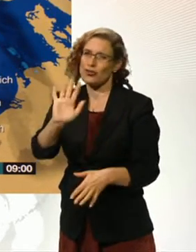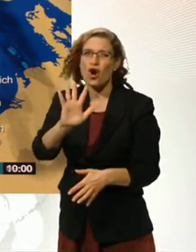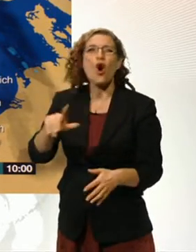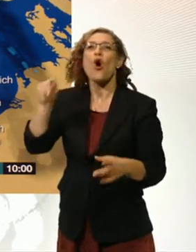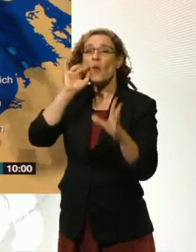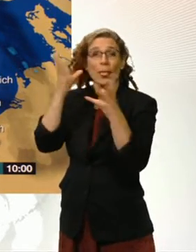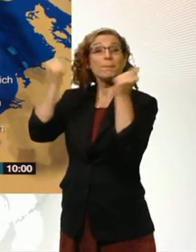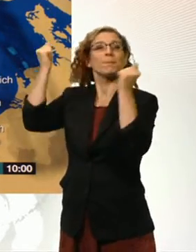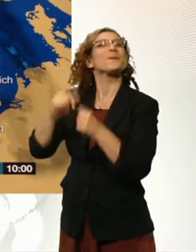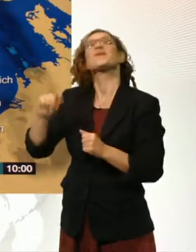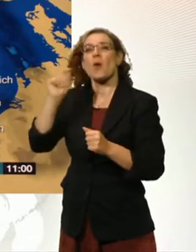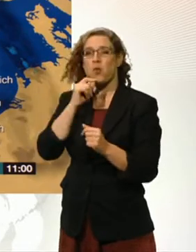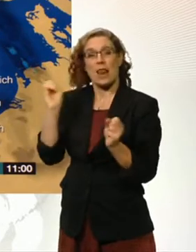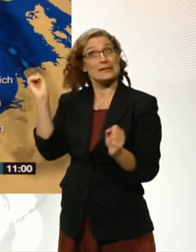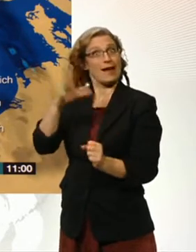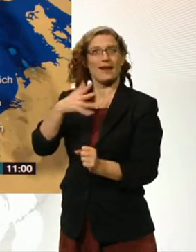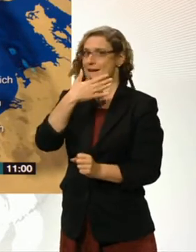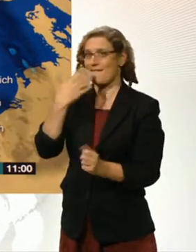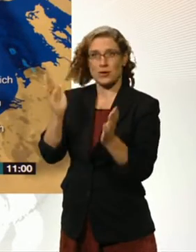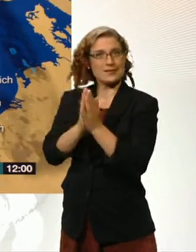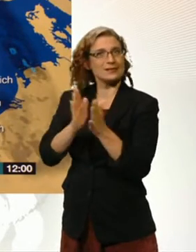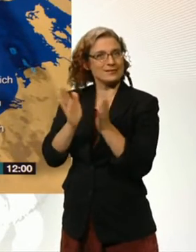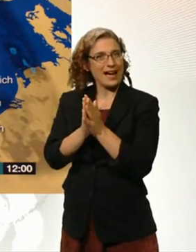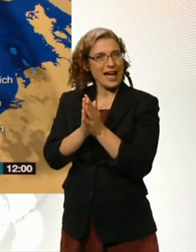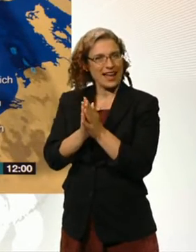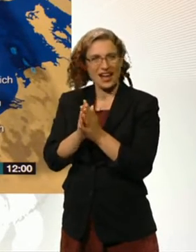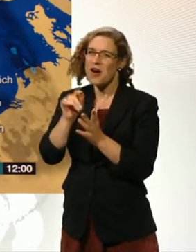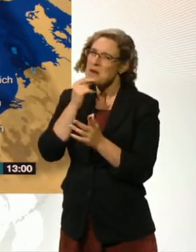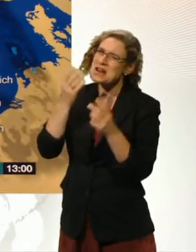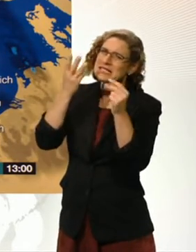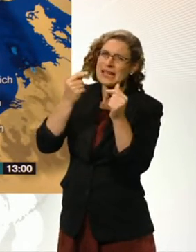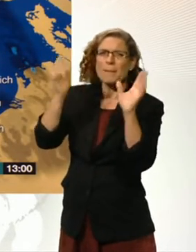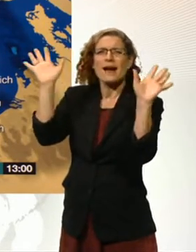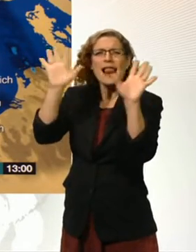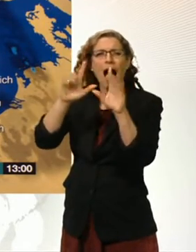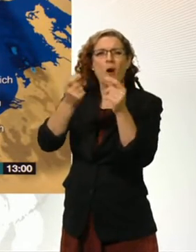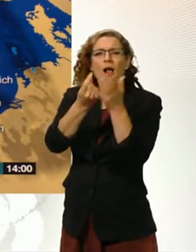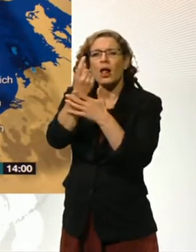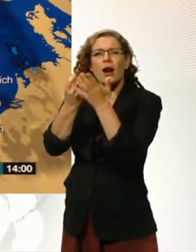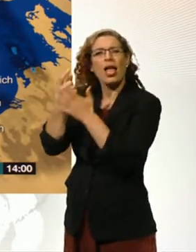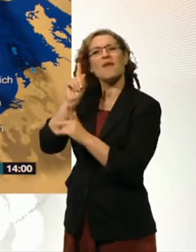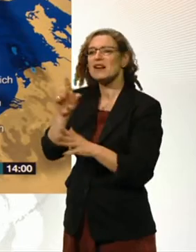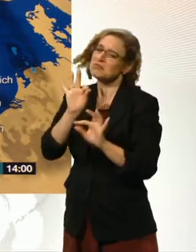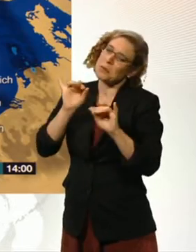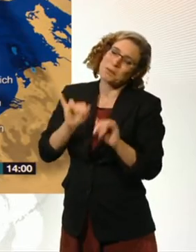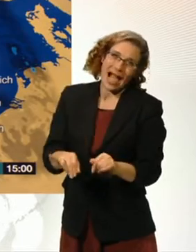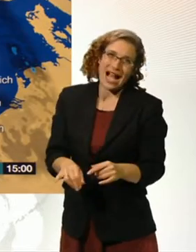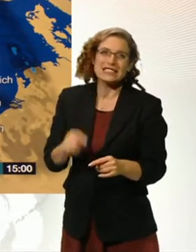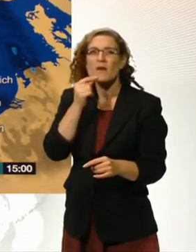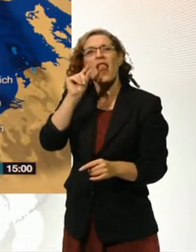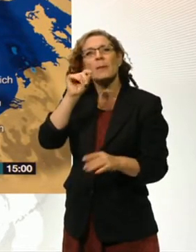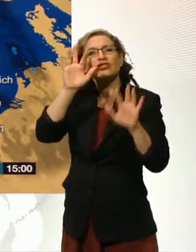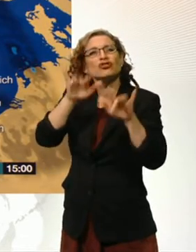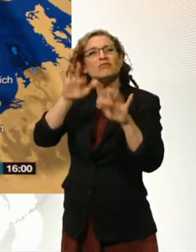dry, beautiful, sunny day on the whole. We will see some fare with a cloud coming and going from time to time. But pleasant enough, any showers very